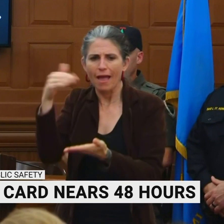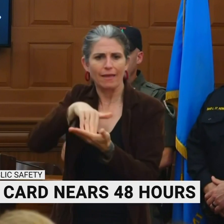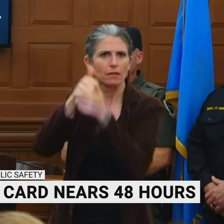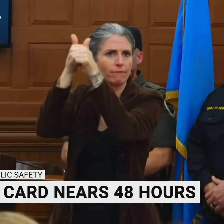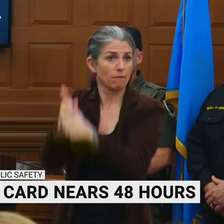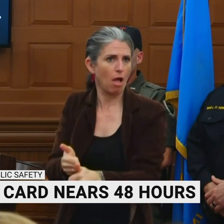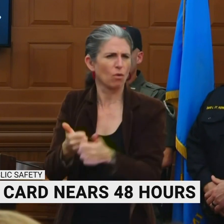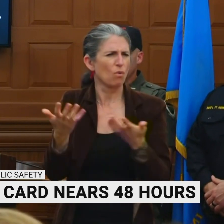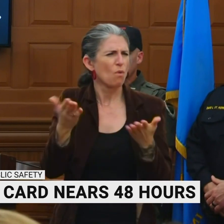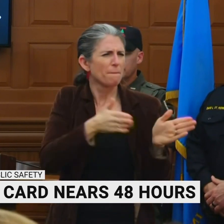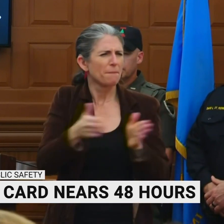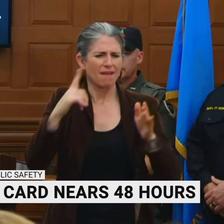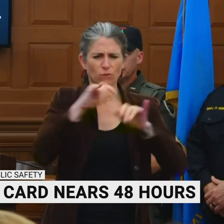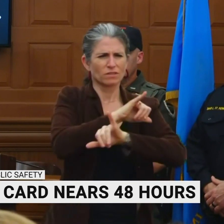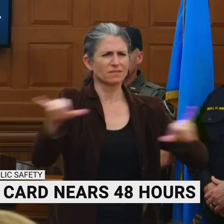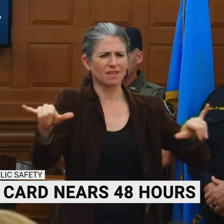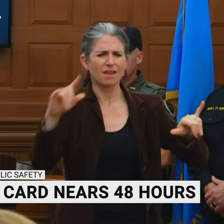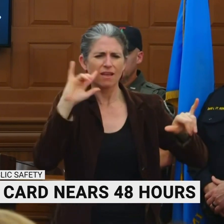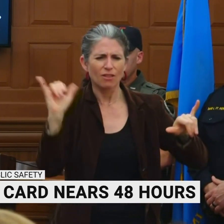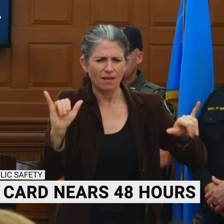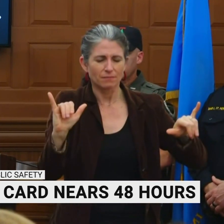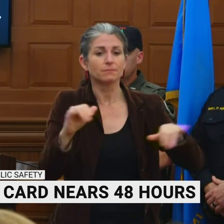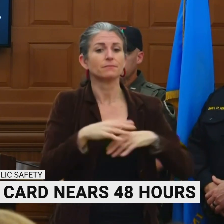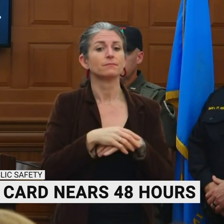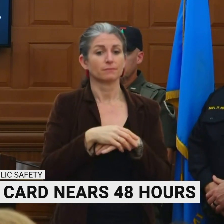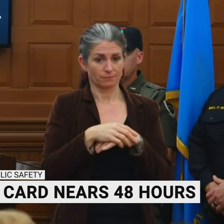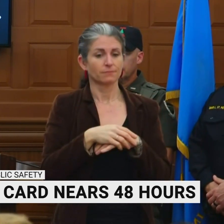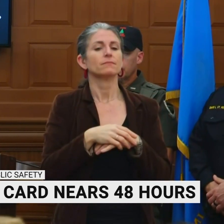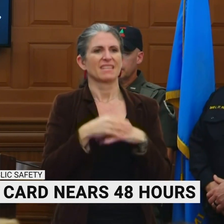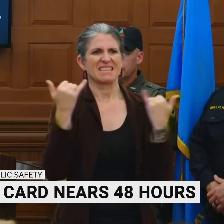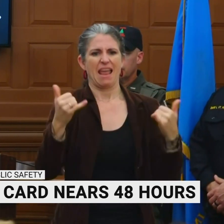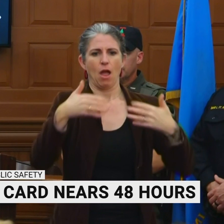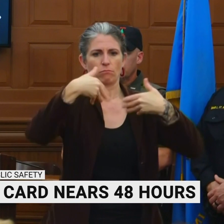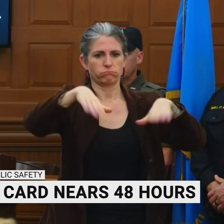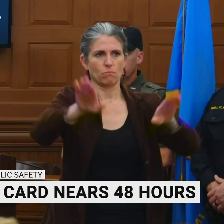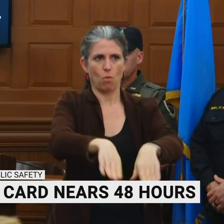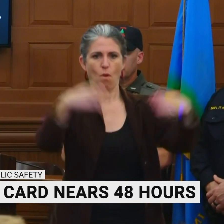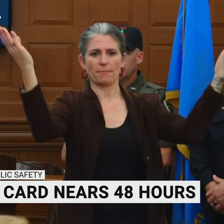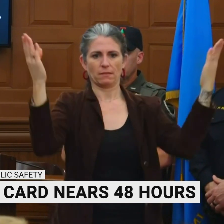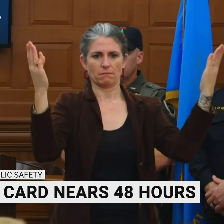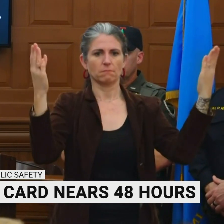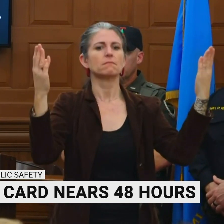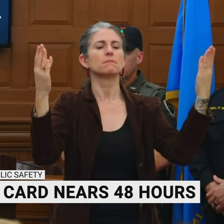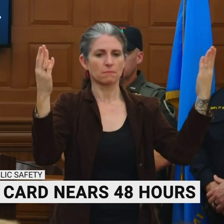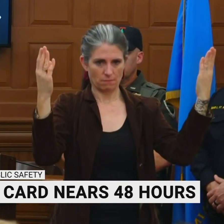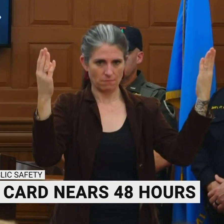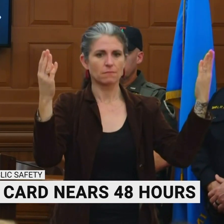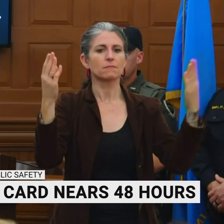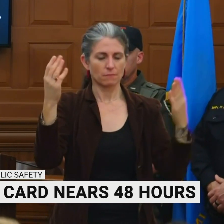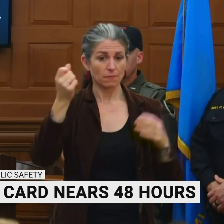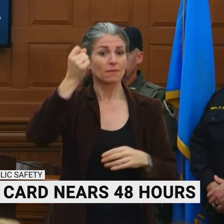But the shelter-in-place order is rescinded, except hunting is prohibited in the towns of Lewiston,